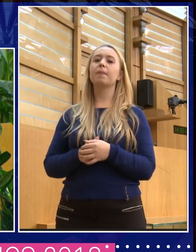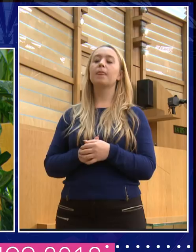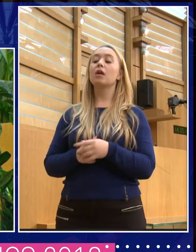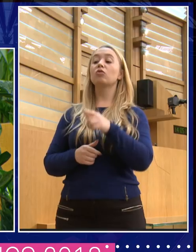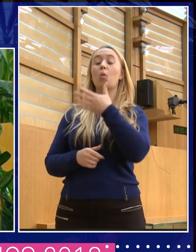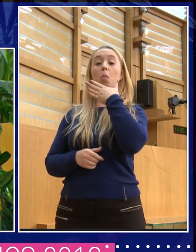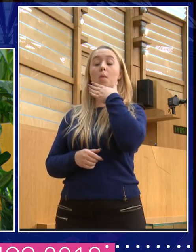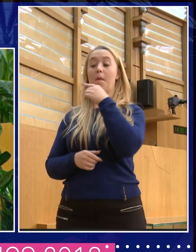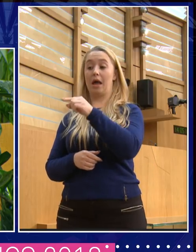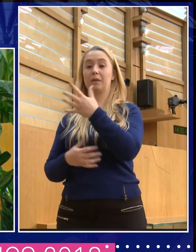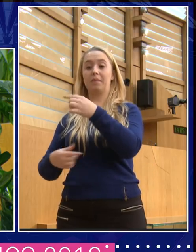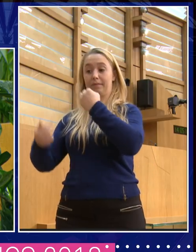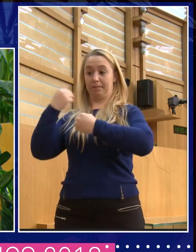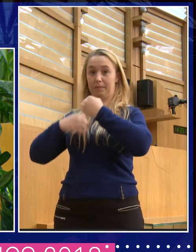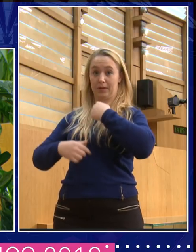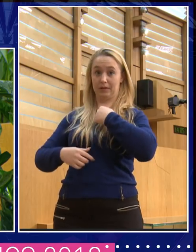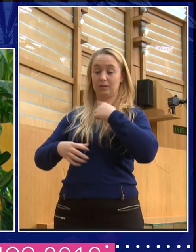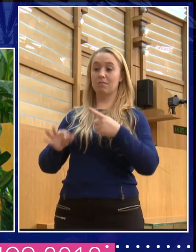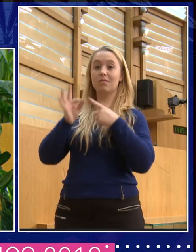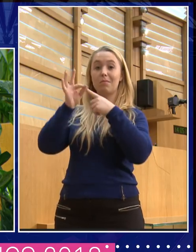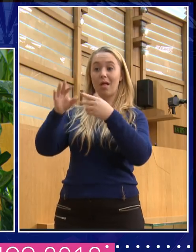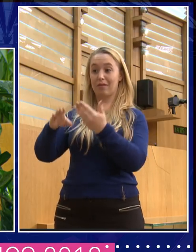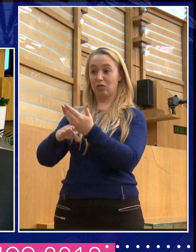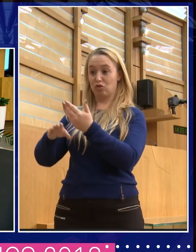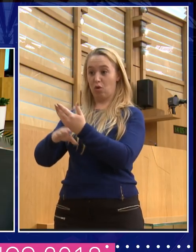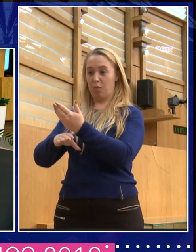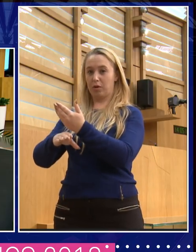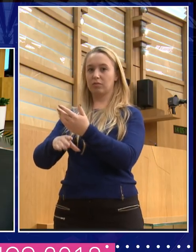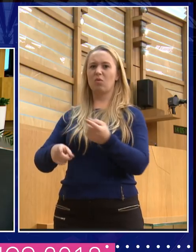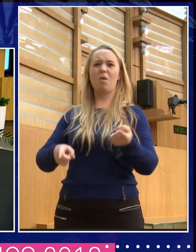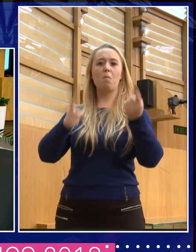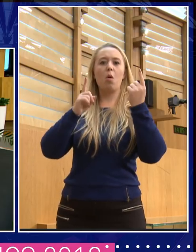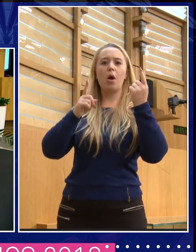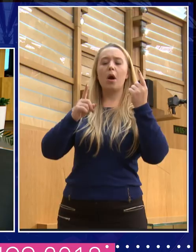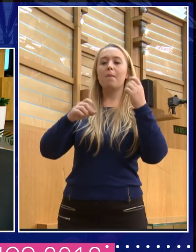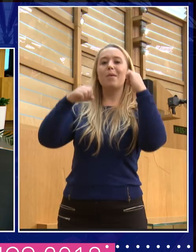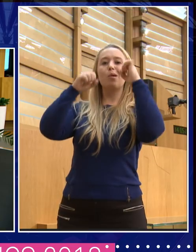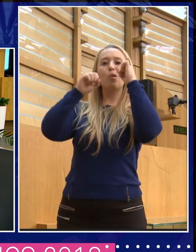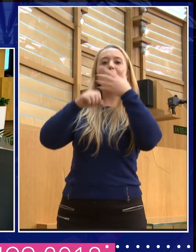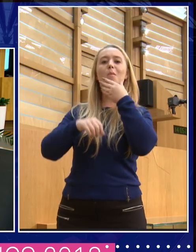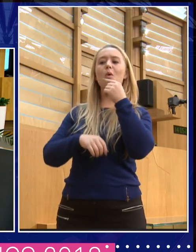And then they Googled him and they found all this stuff and everything that the Daily Mail had